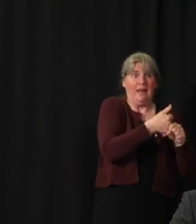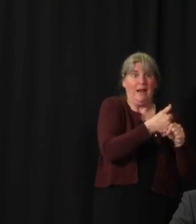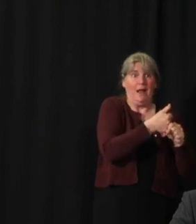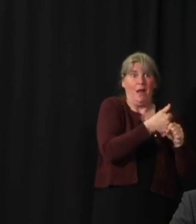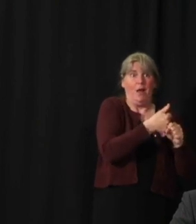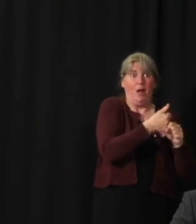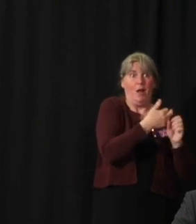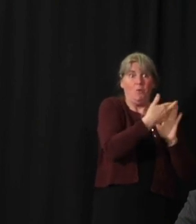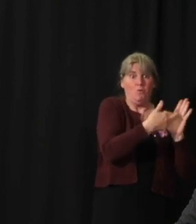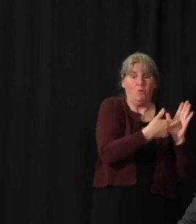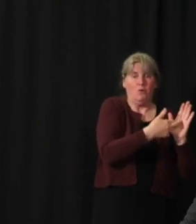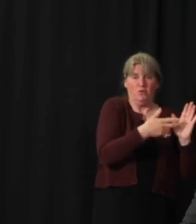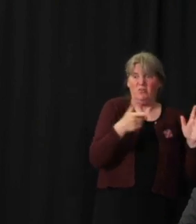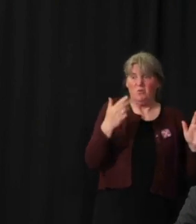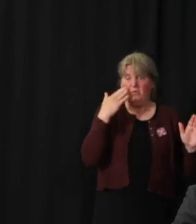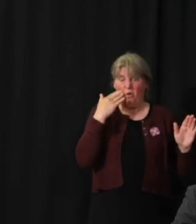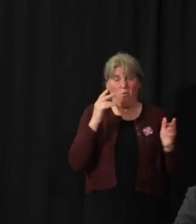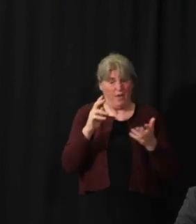see here?